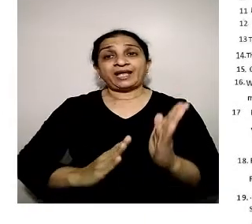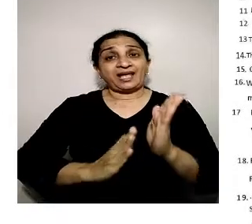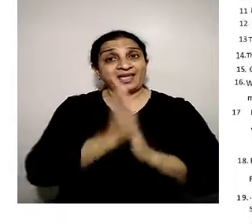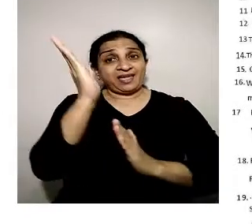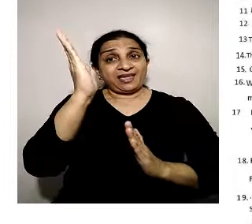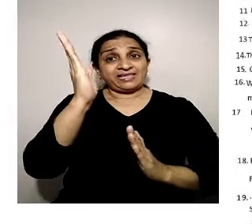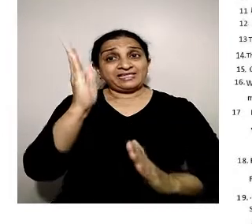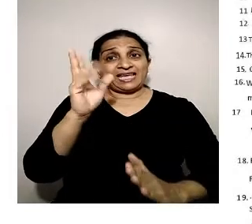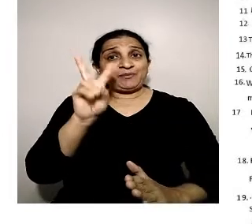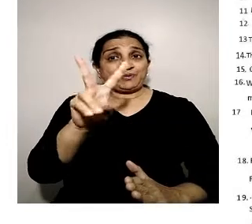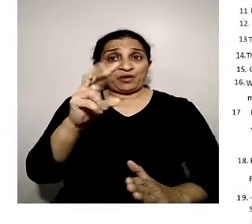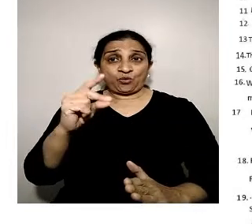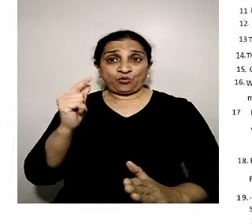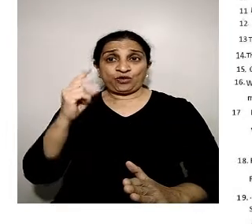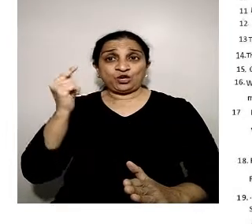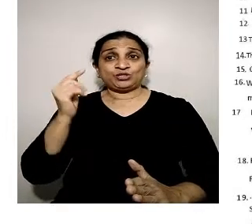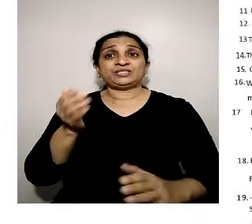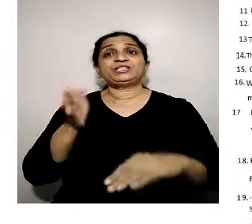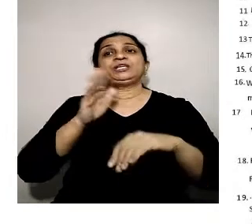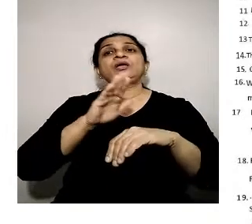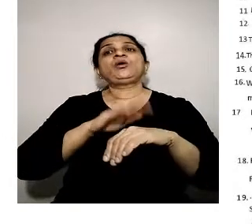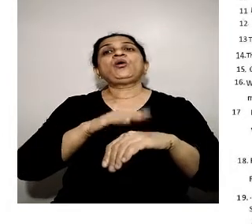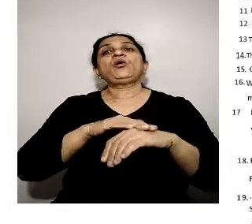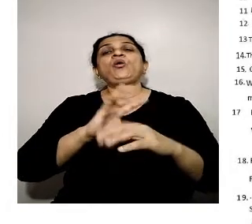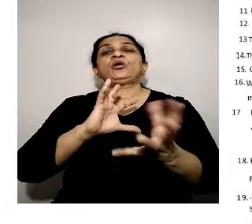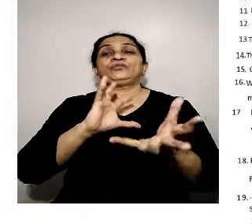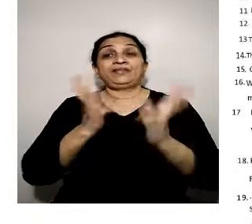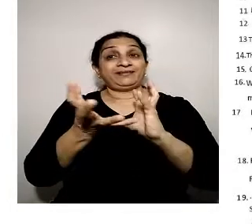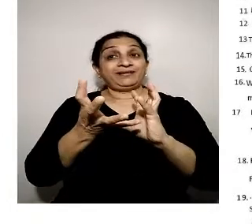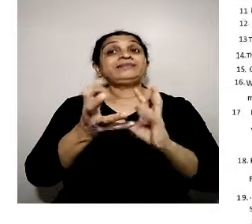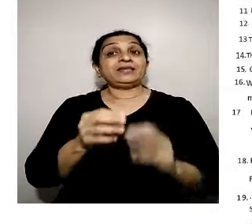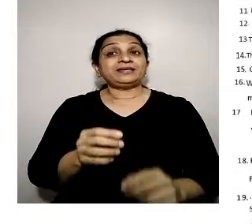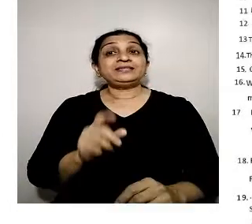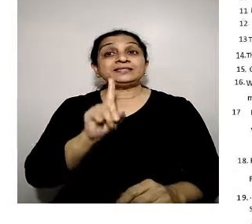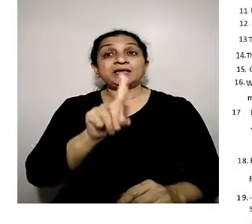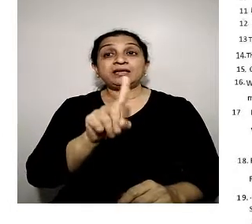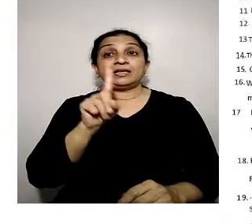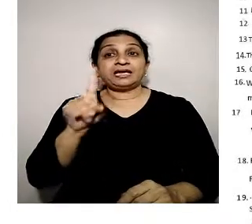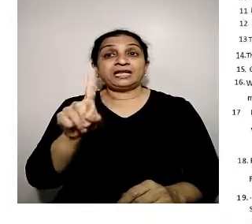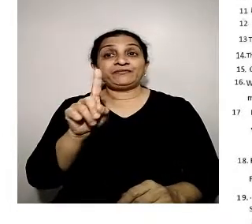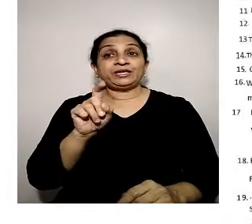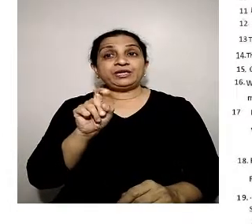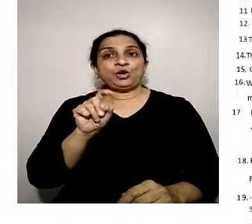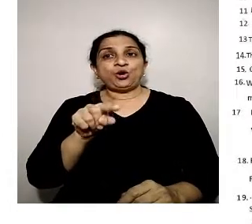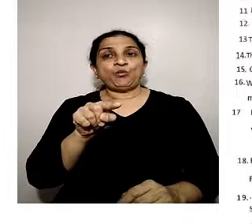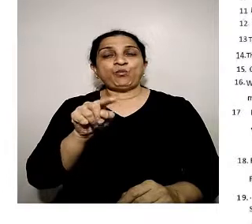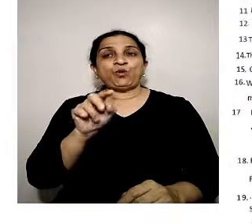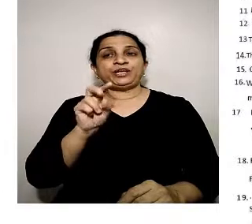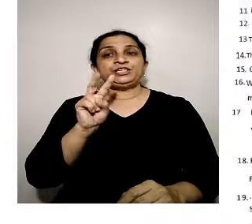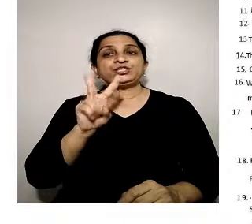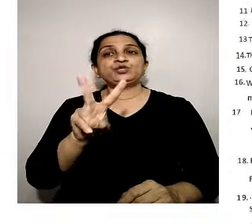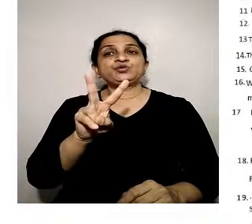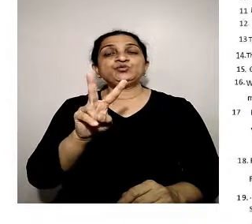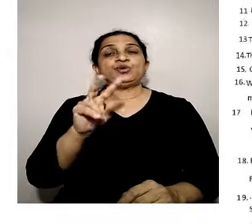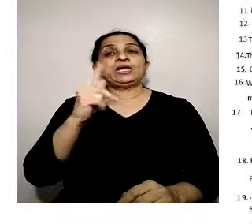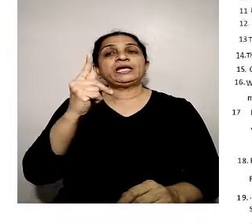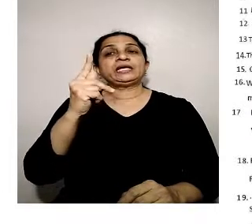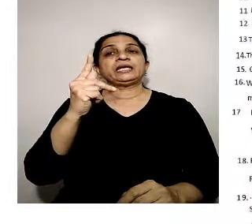The escape velocity on earth is 11.2